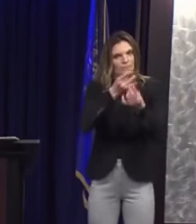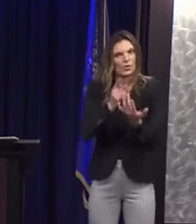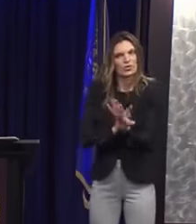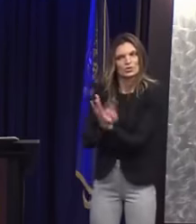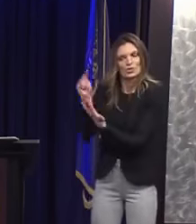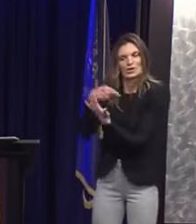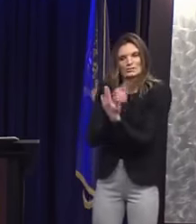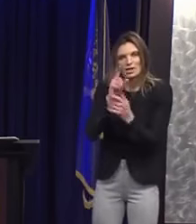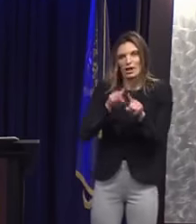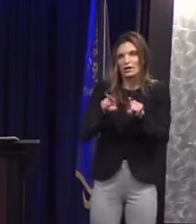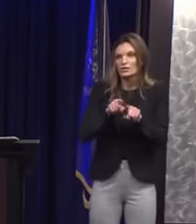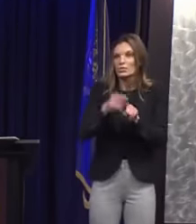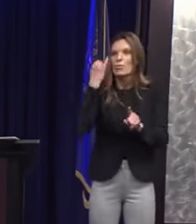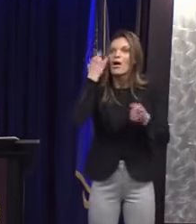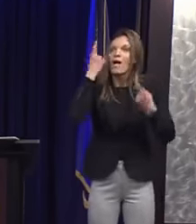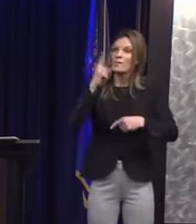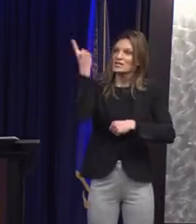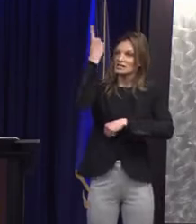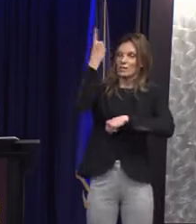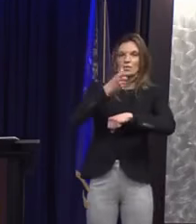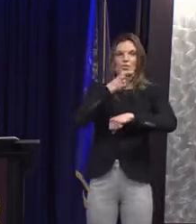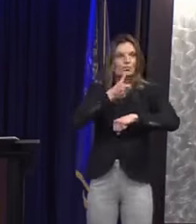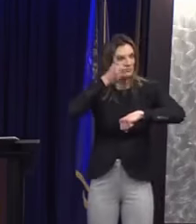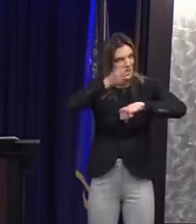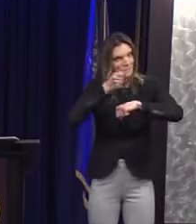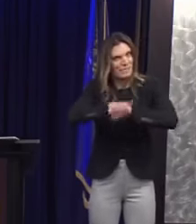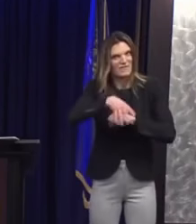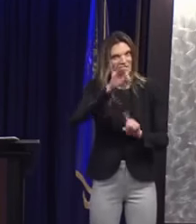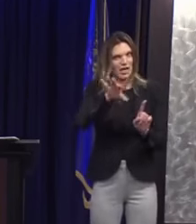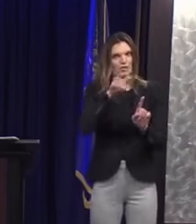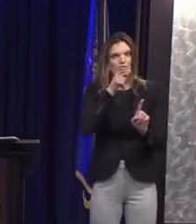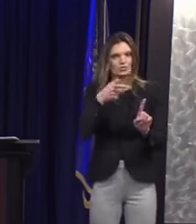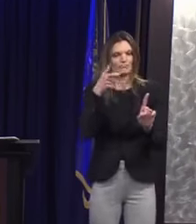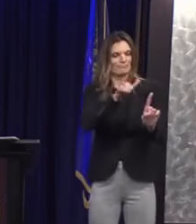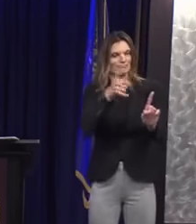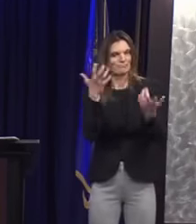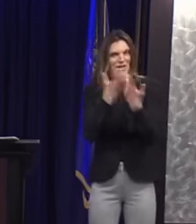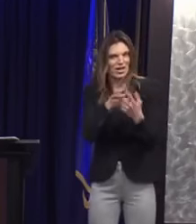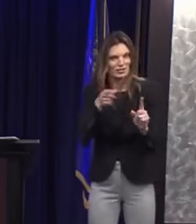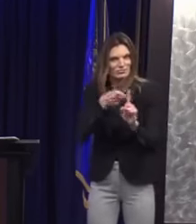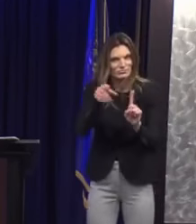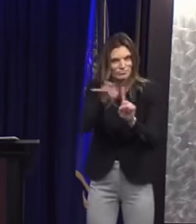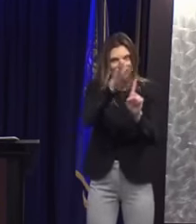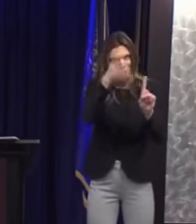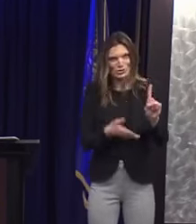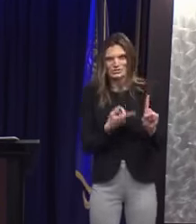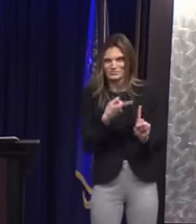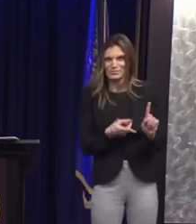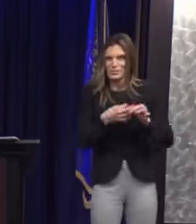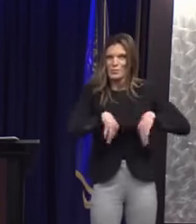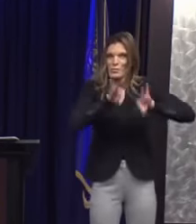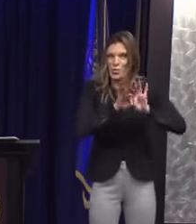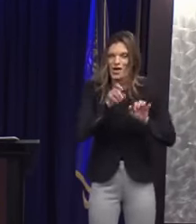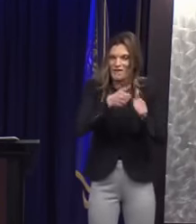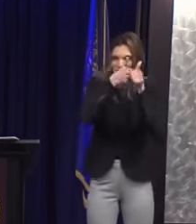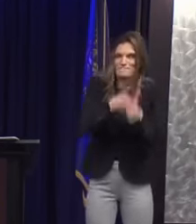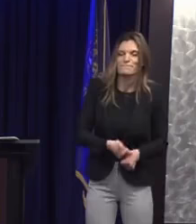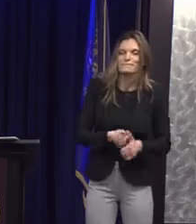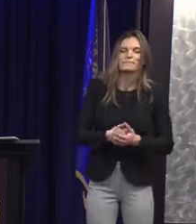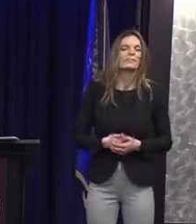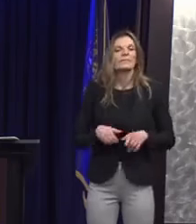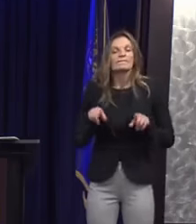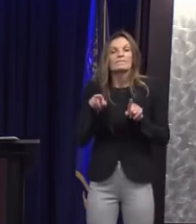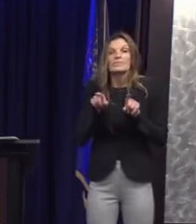accountability to those served by city government. I'd also encourage the City of Detroit to